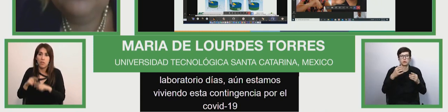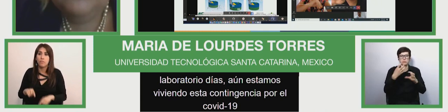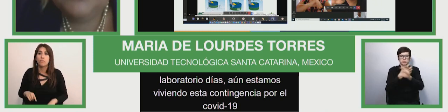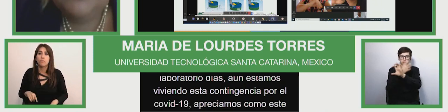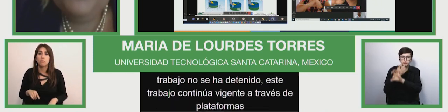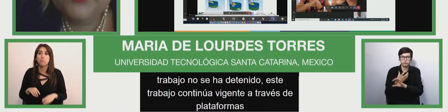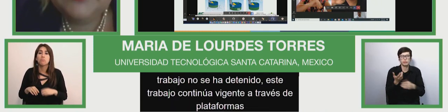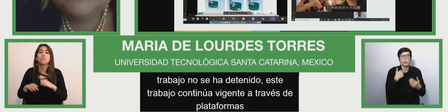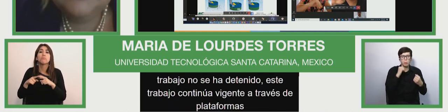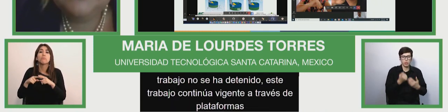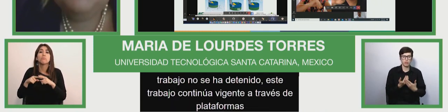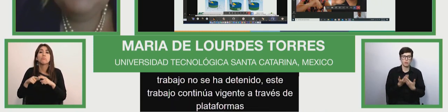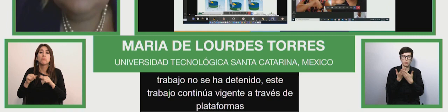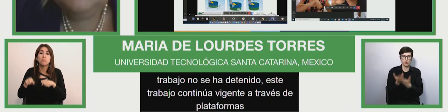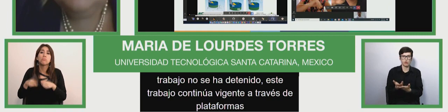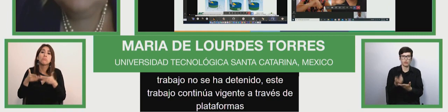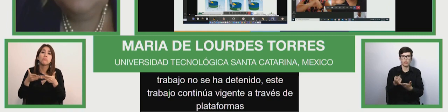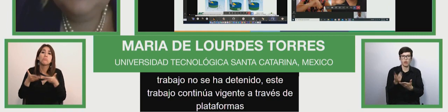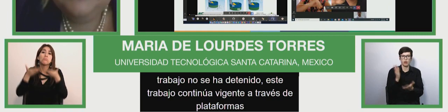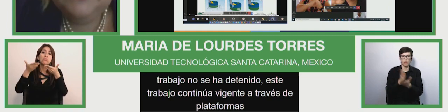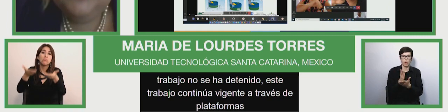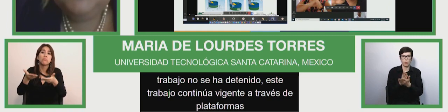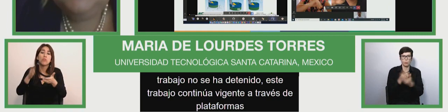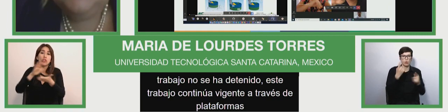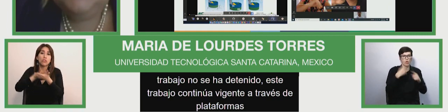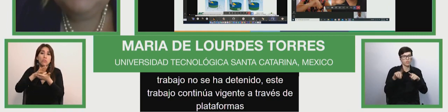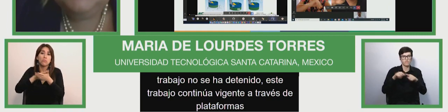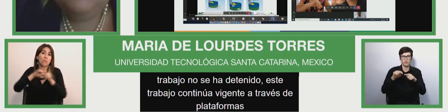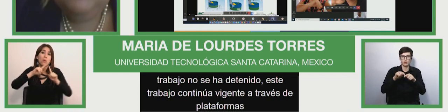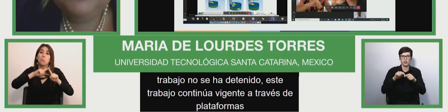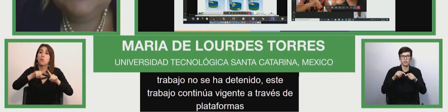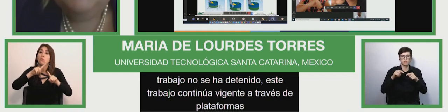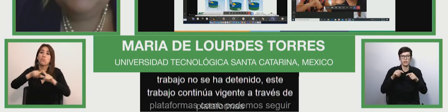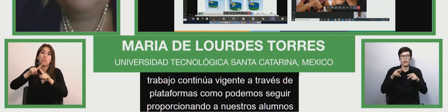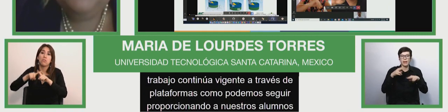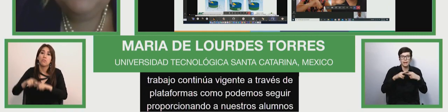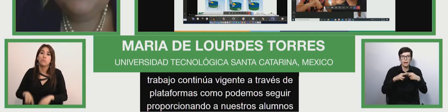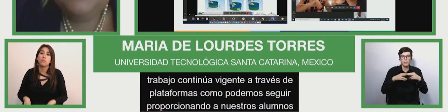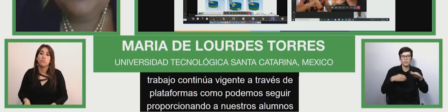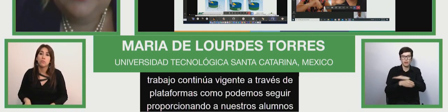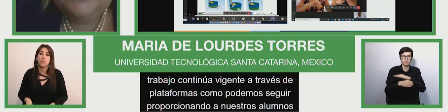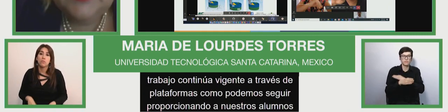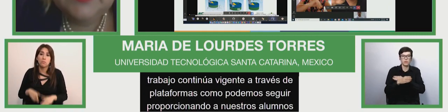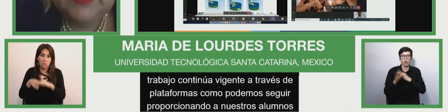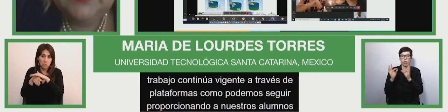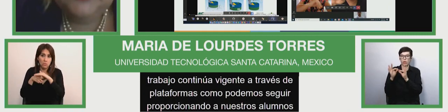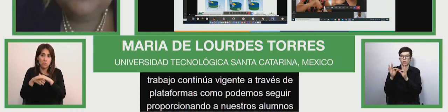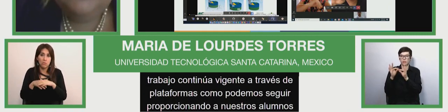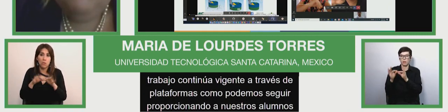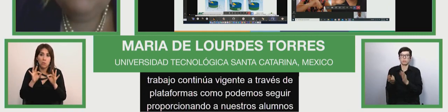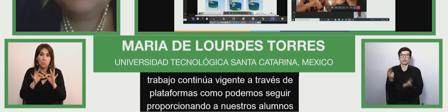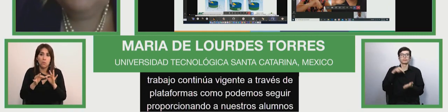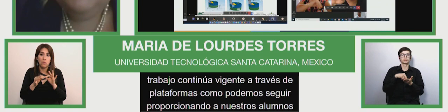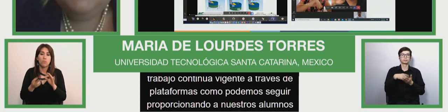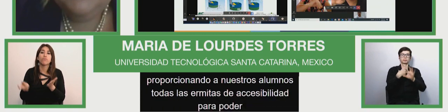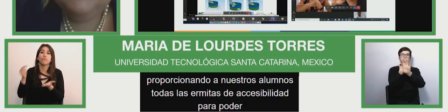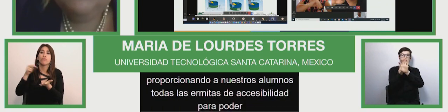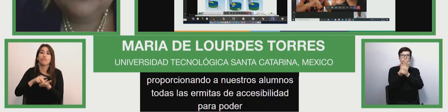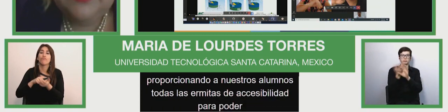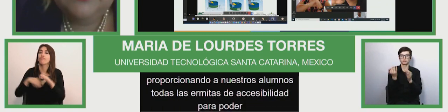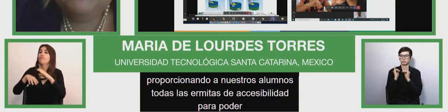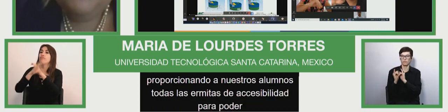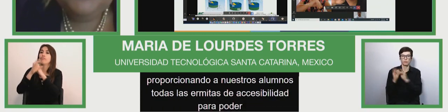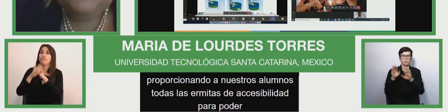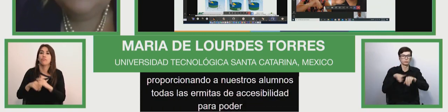we can appreciate that this work it has to prove platforms that we can follow